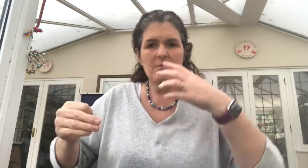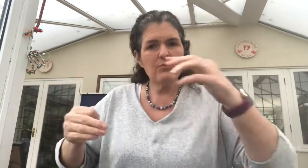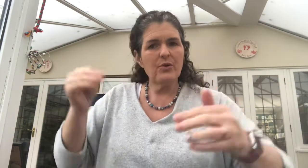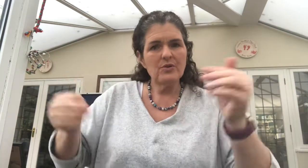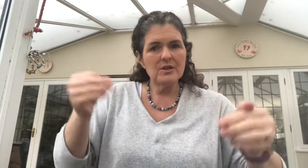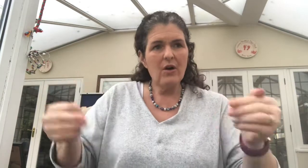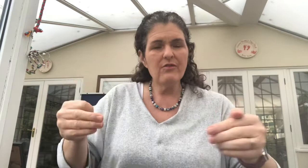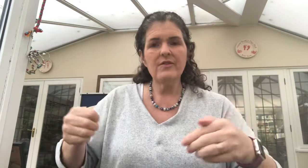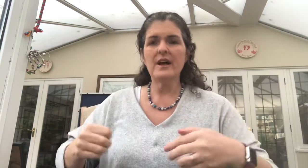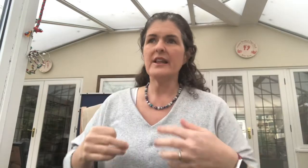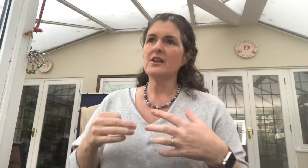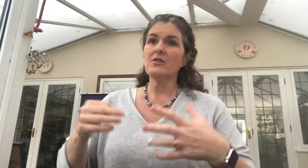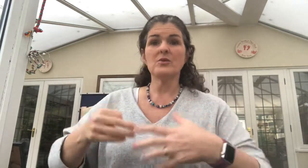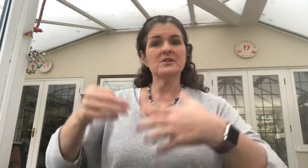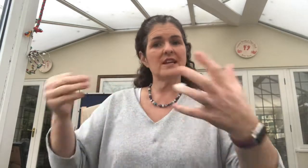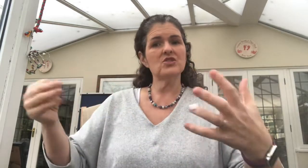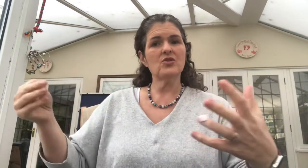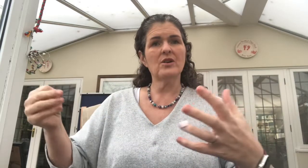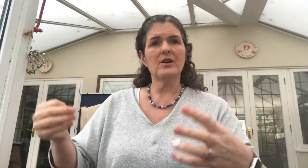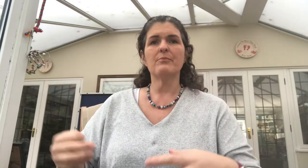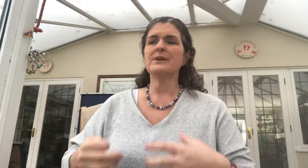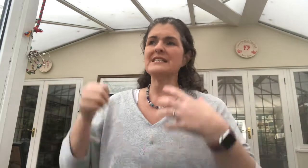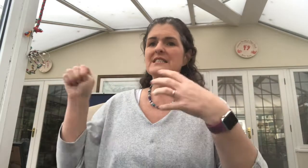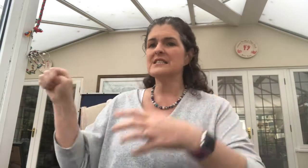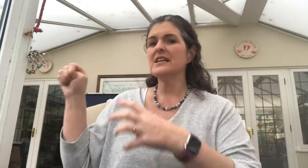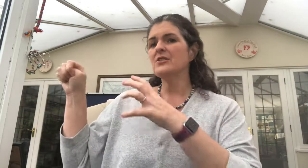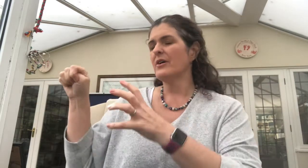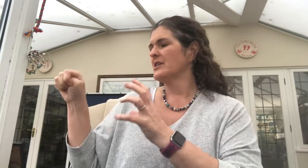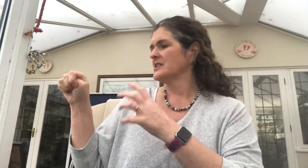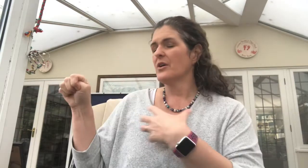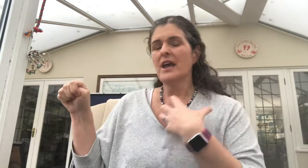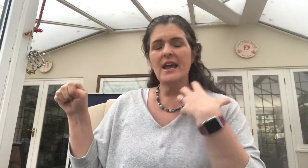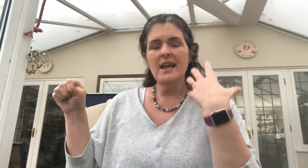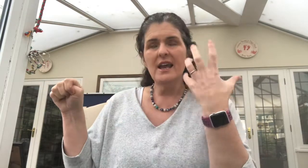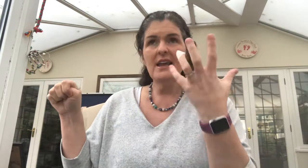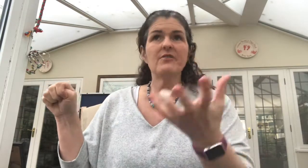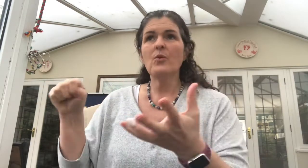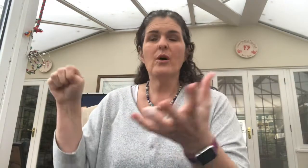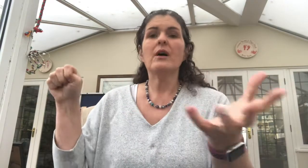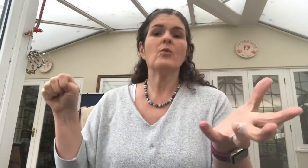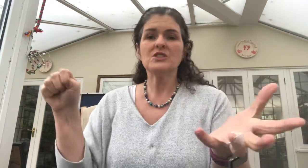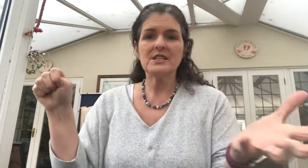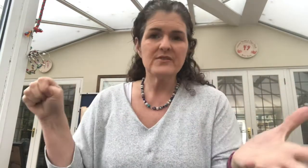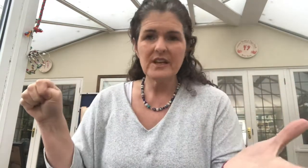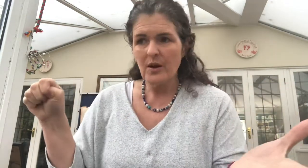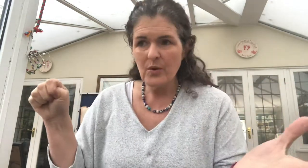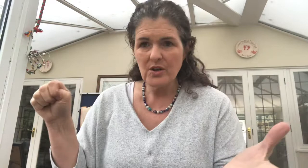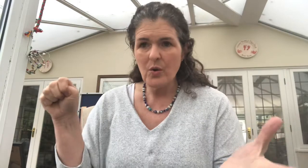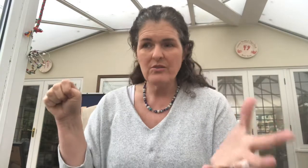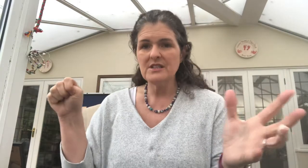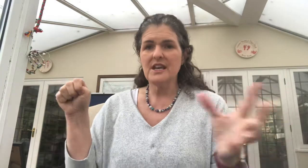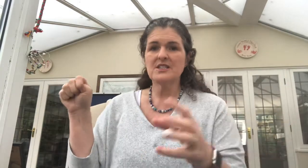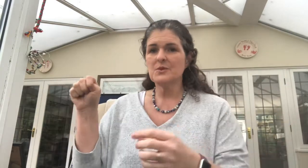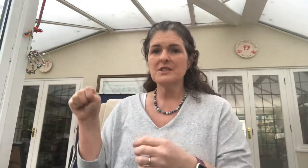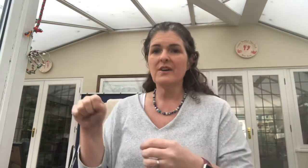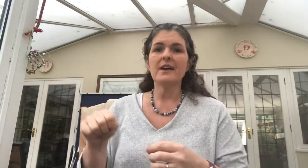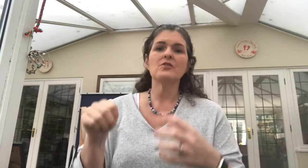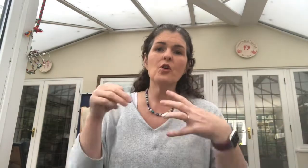pruned off and the other ones get stronger, but it's still growing. So if you are watching this video and you are under the age of 25, your